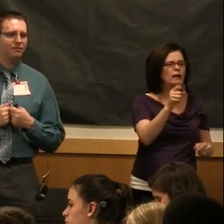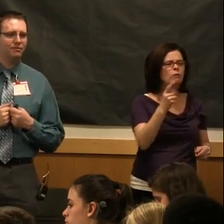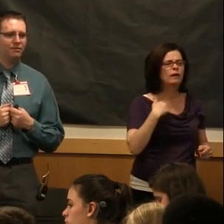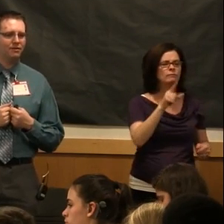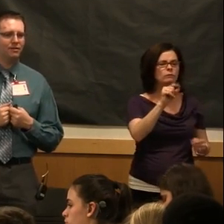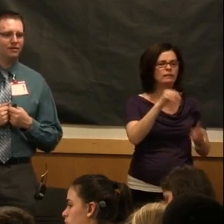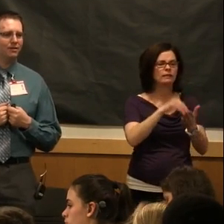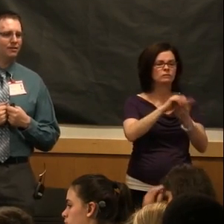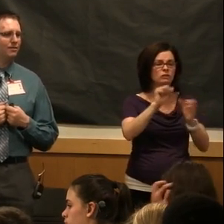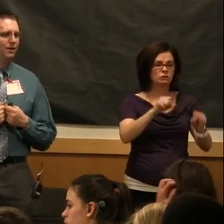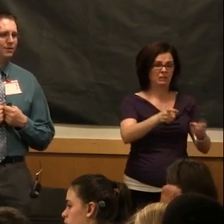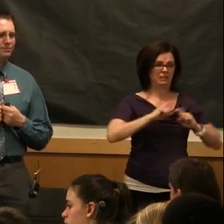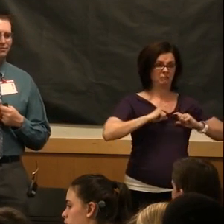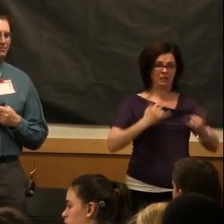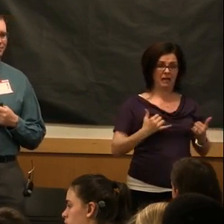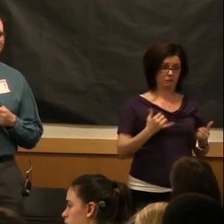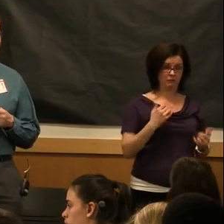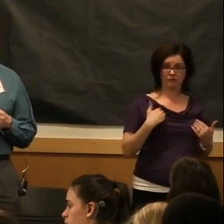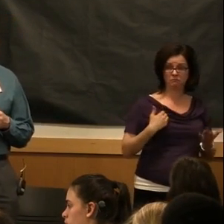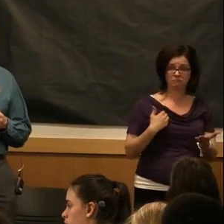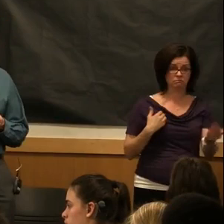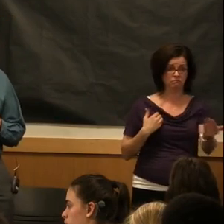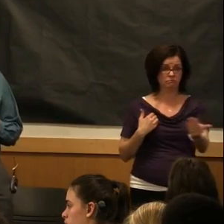to me right now? No?